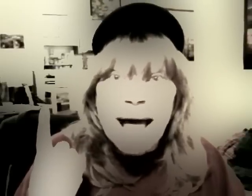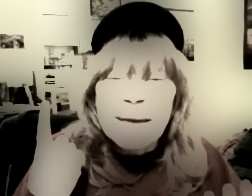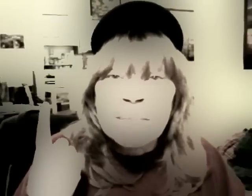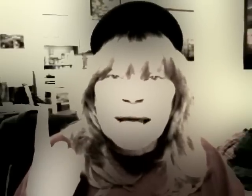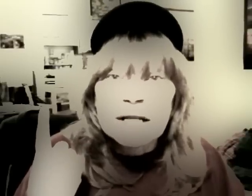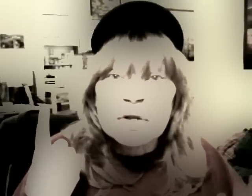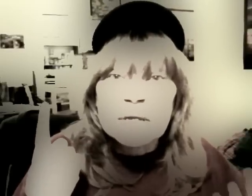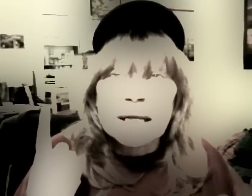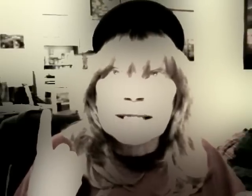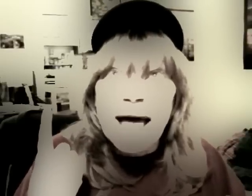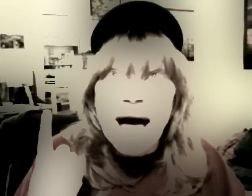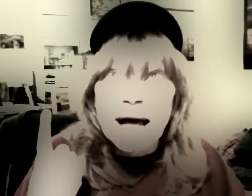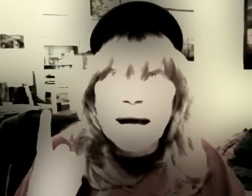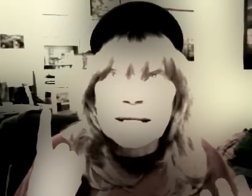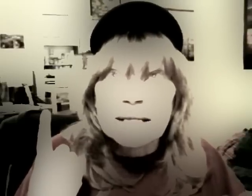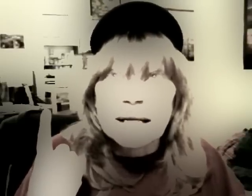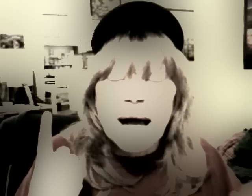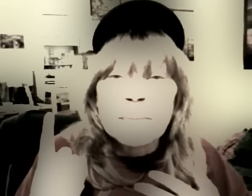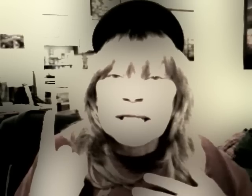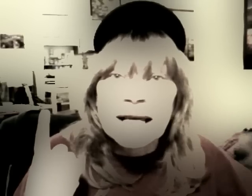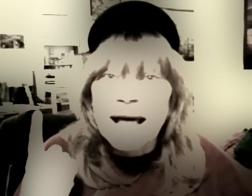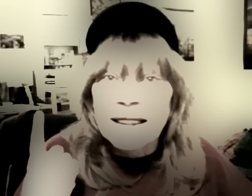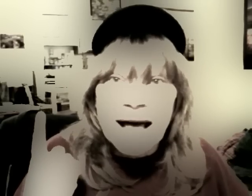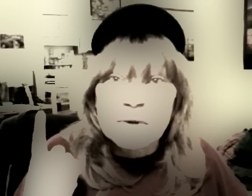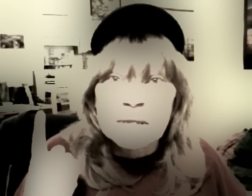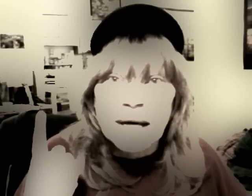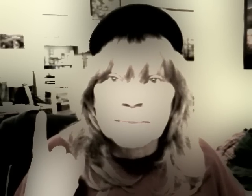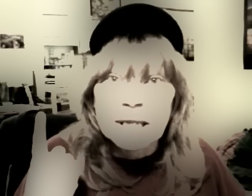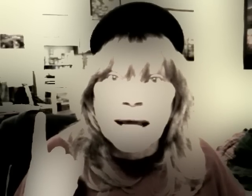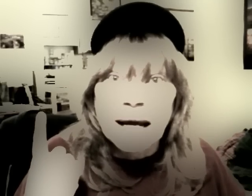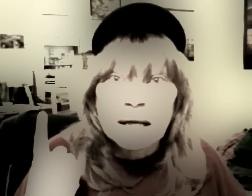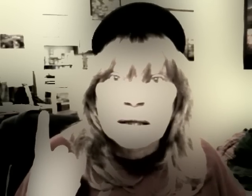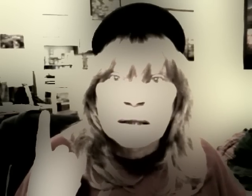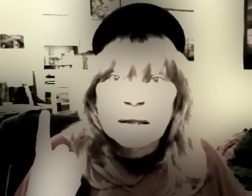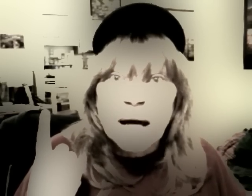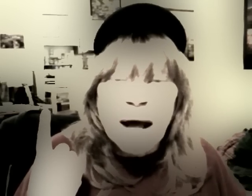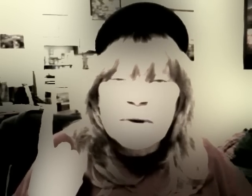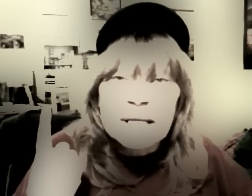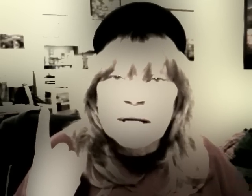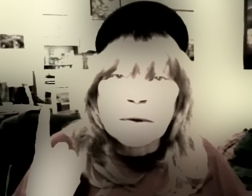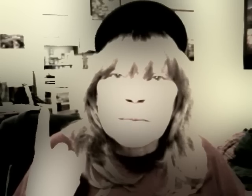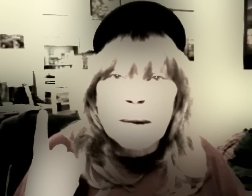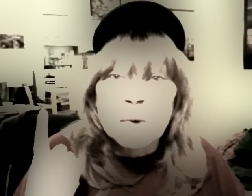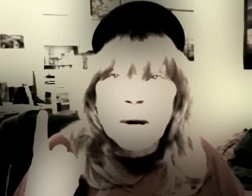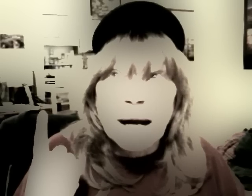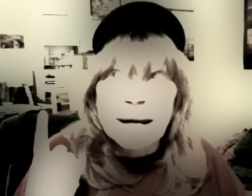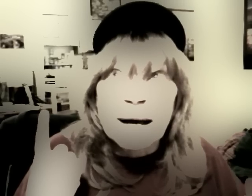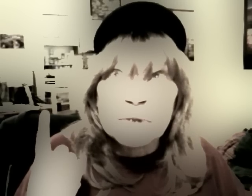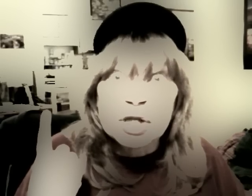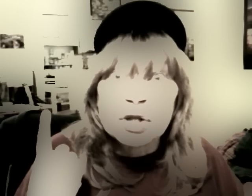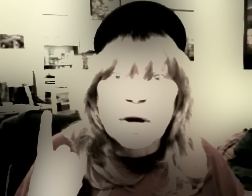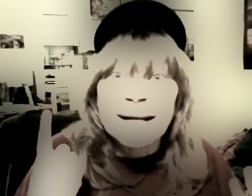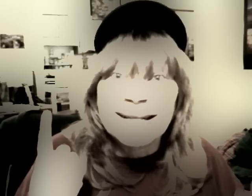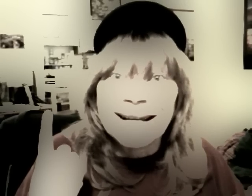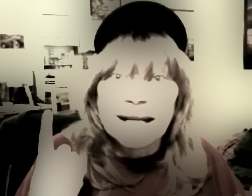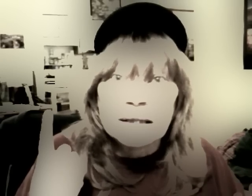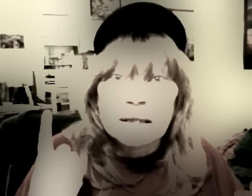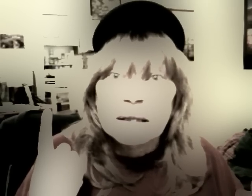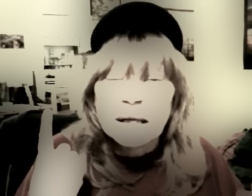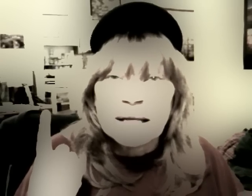Admit you sinned. Dad, I sinned. I'm going say that a thousand times a day. I don't necessarily remember what kind. I'm just sure I did it. Because